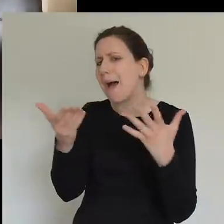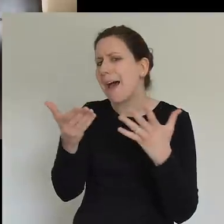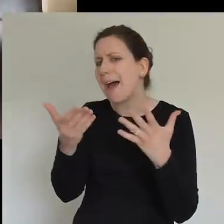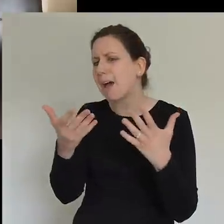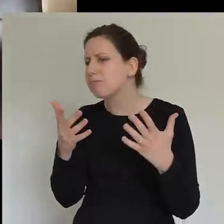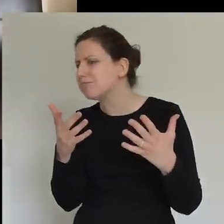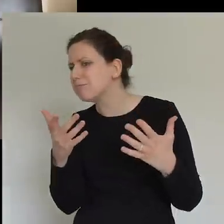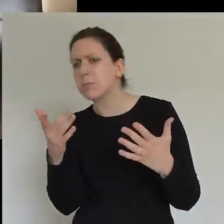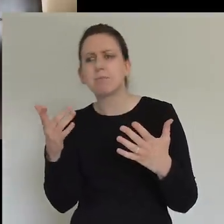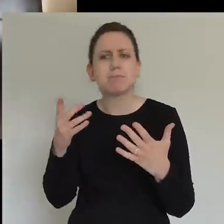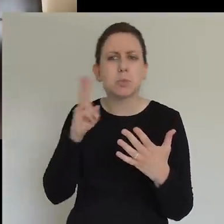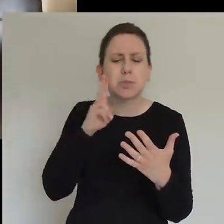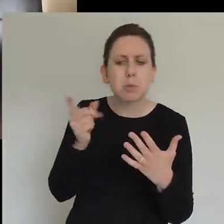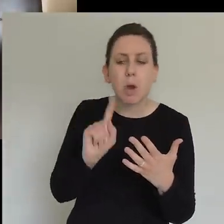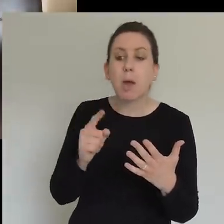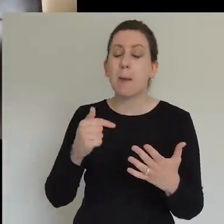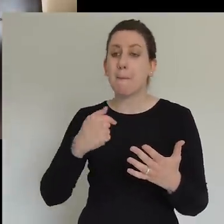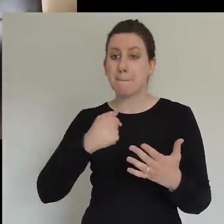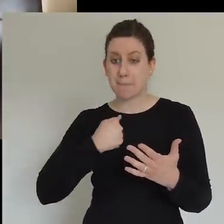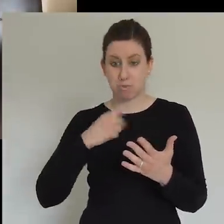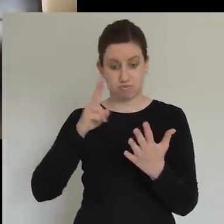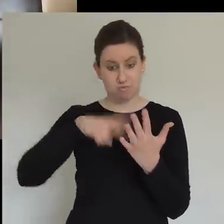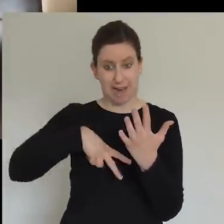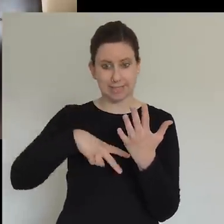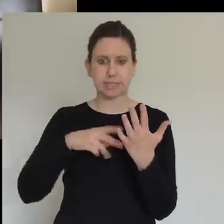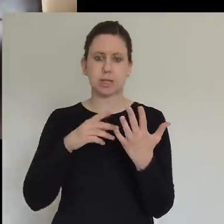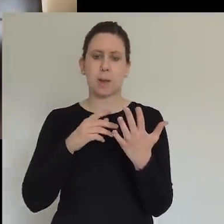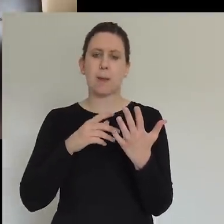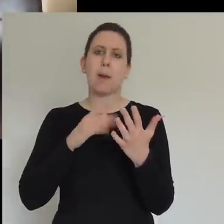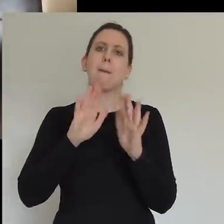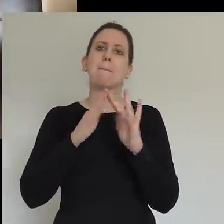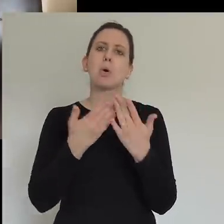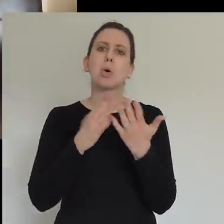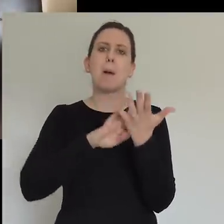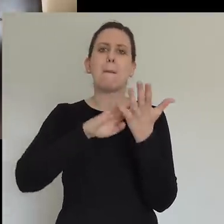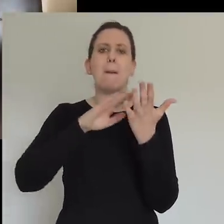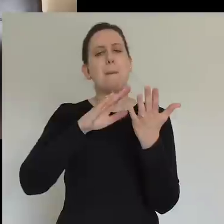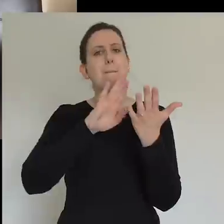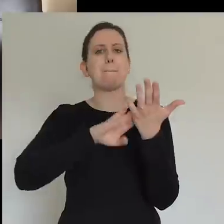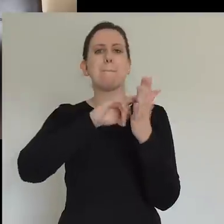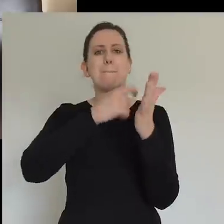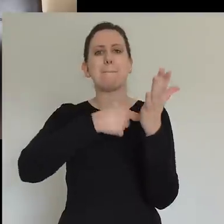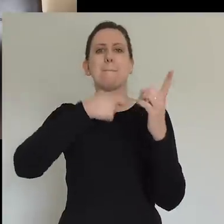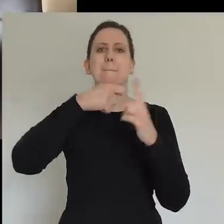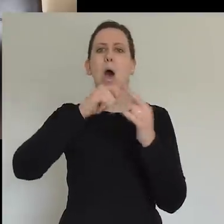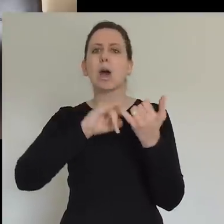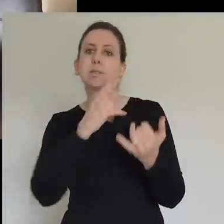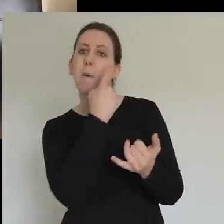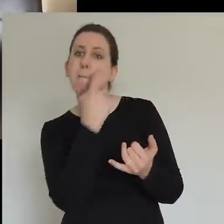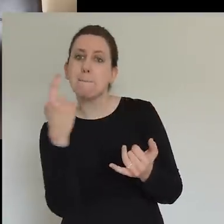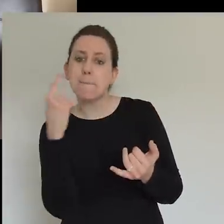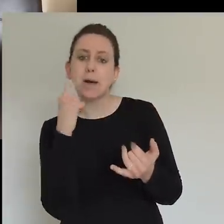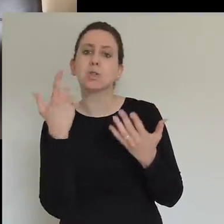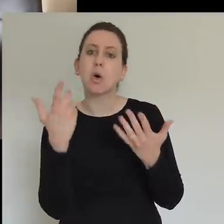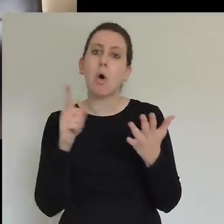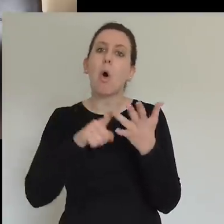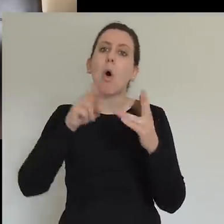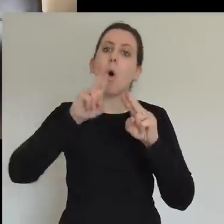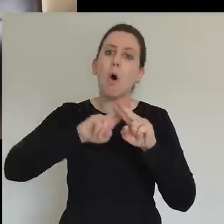Marks of a Movement. It's by Winfield Bevans. If you've seen it, it's brilliant. But, but it's interesting. It talks about the Wesleyan revival,